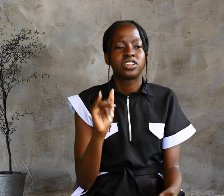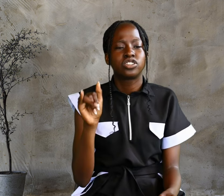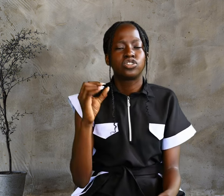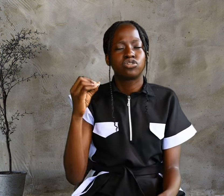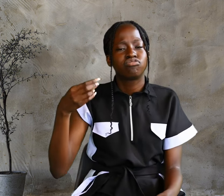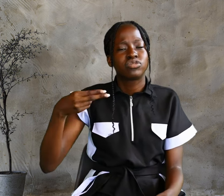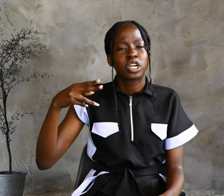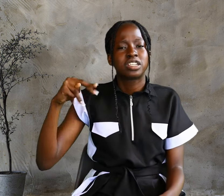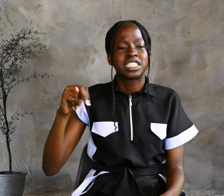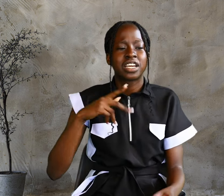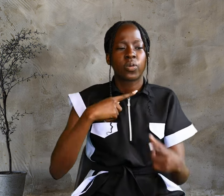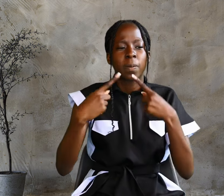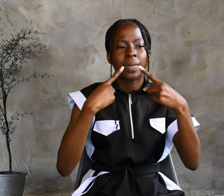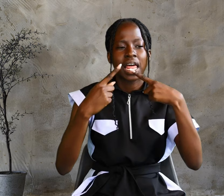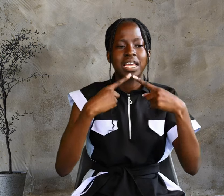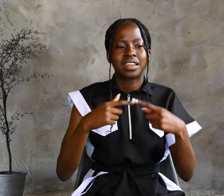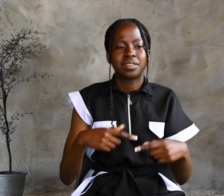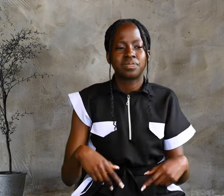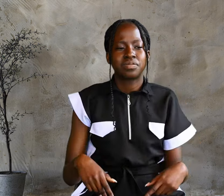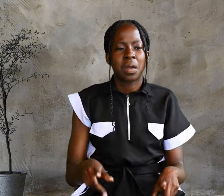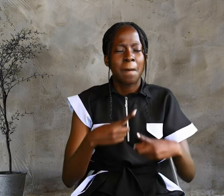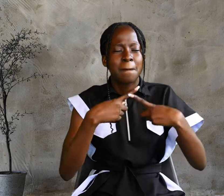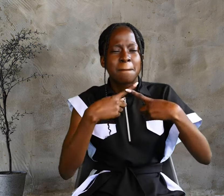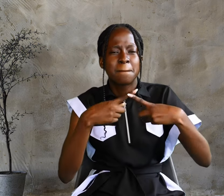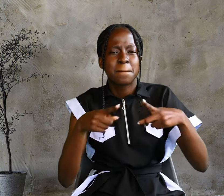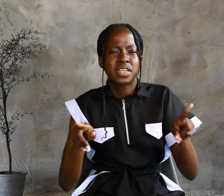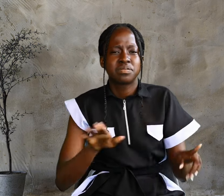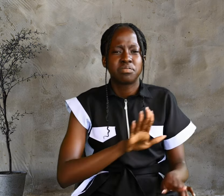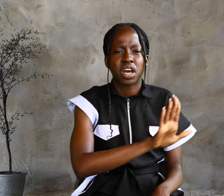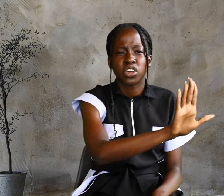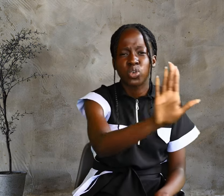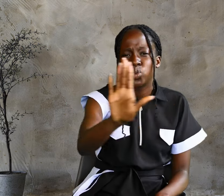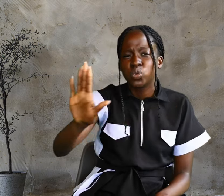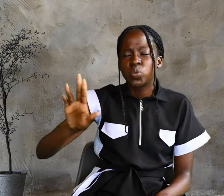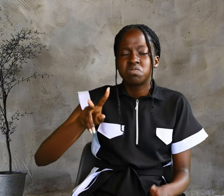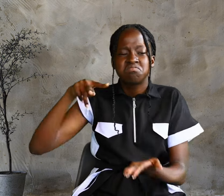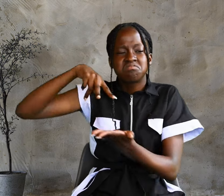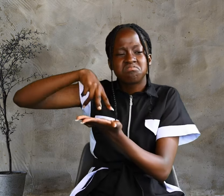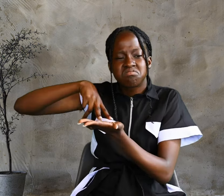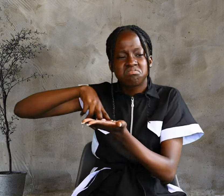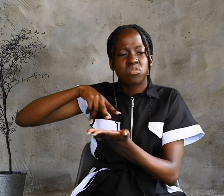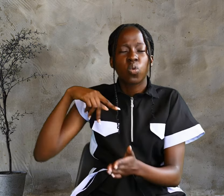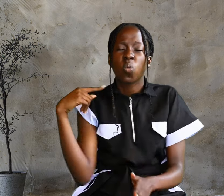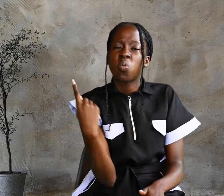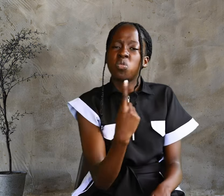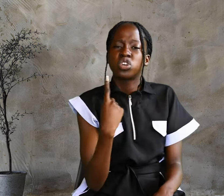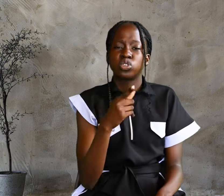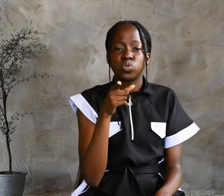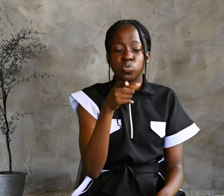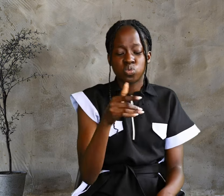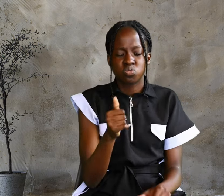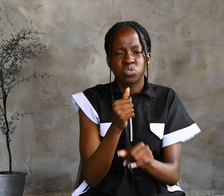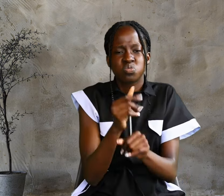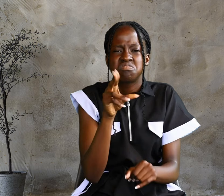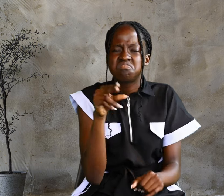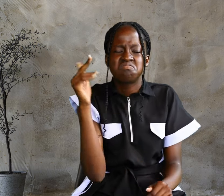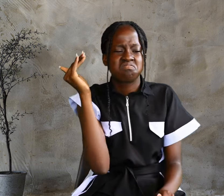John replied, But among you stands one you do not know.